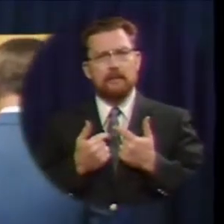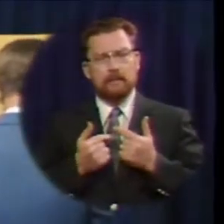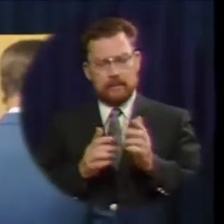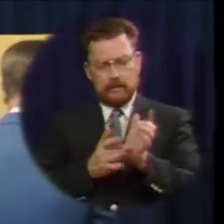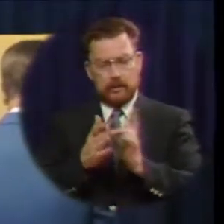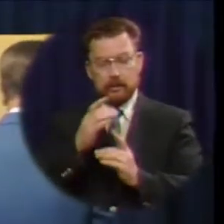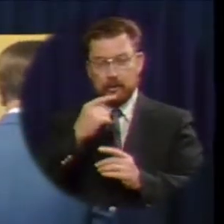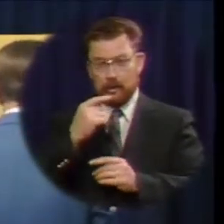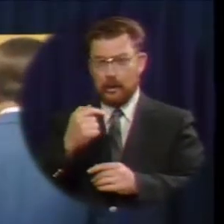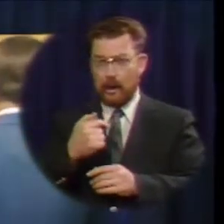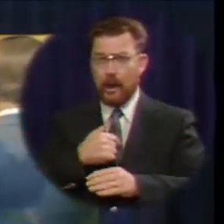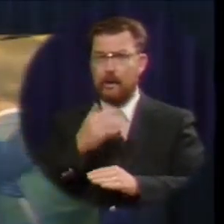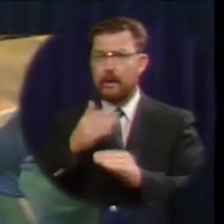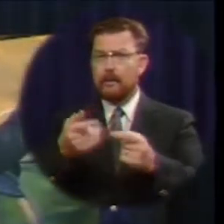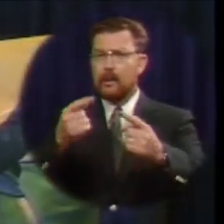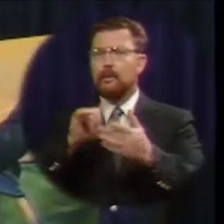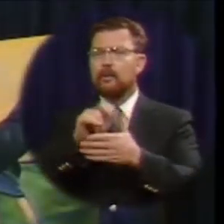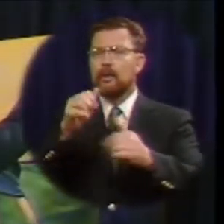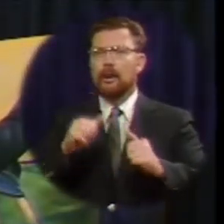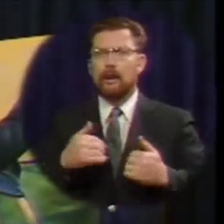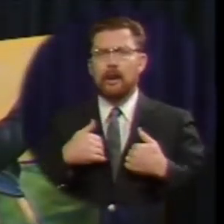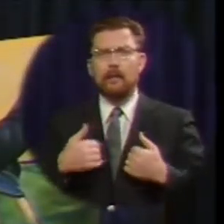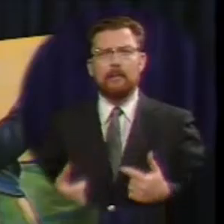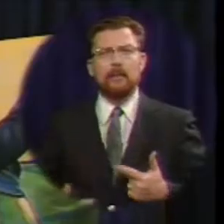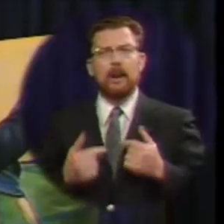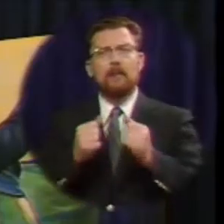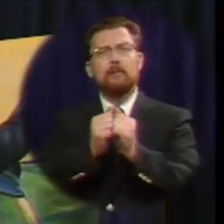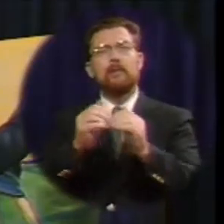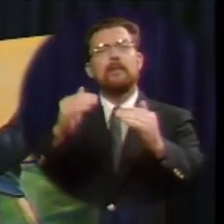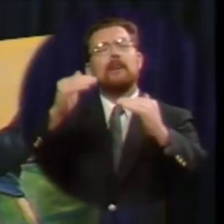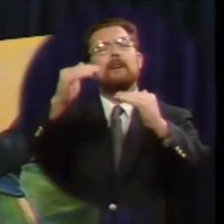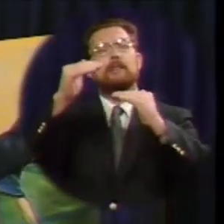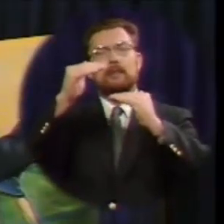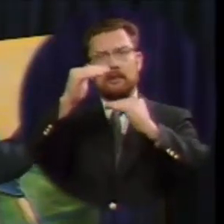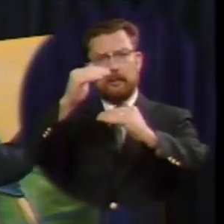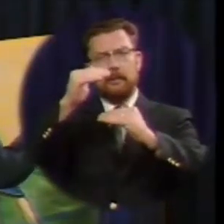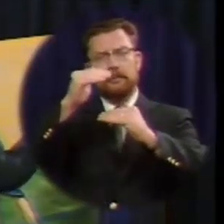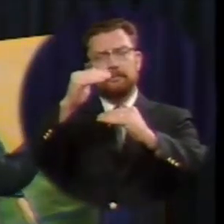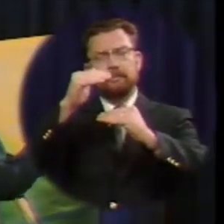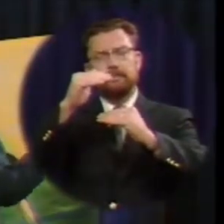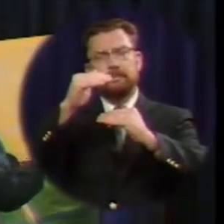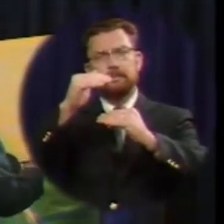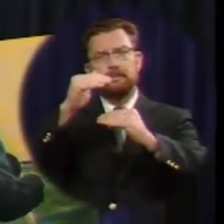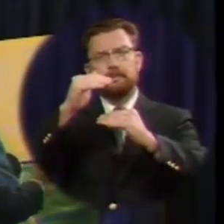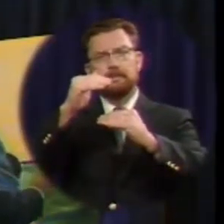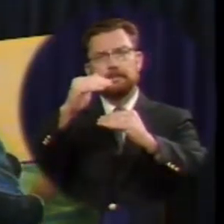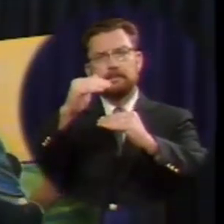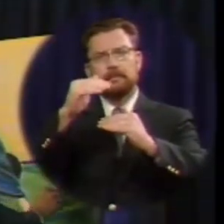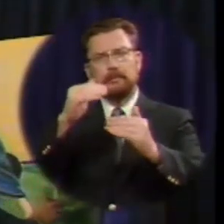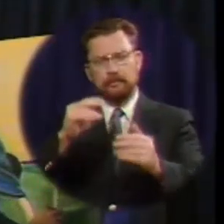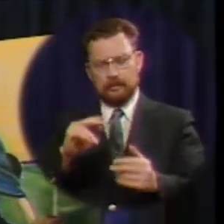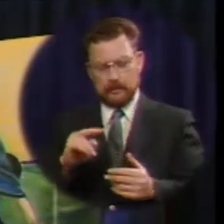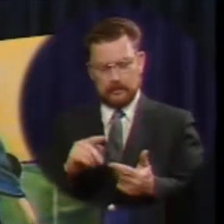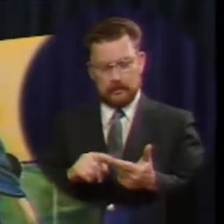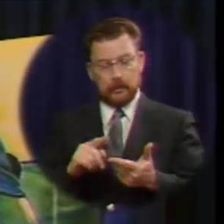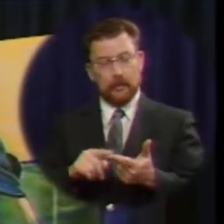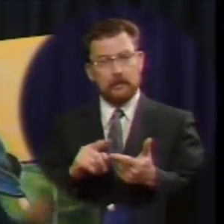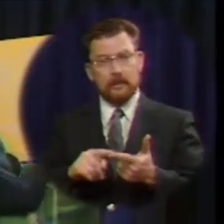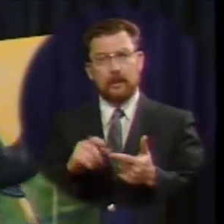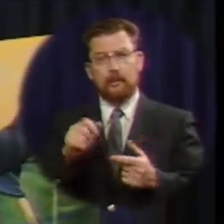said i am come that they might have life and that they might have it more abundantly second you must confess your